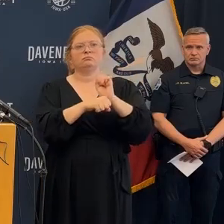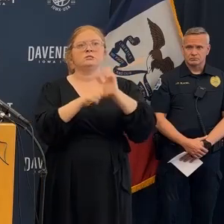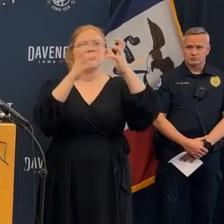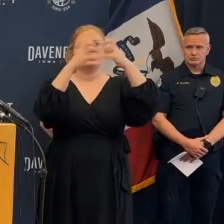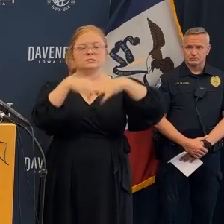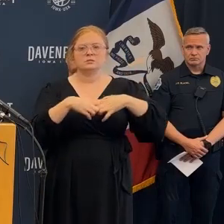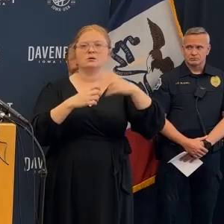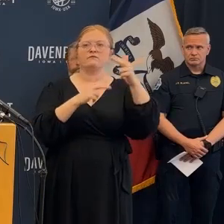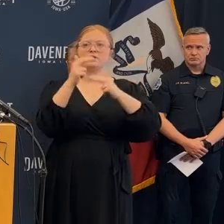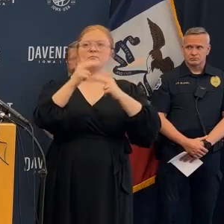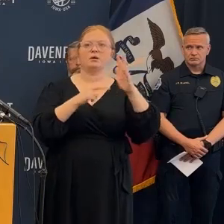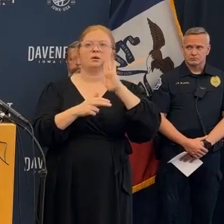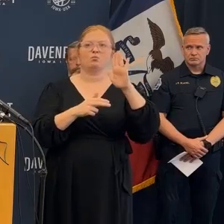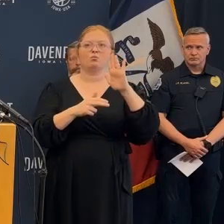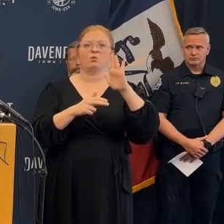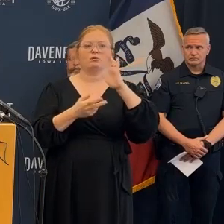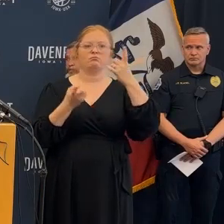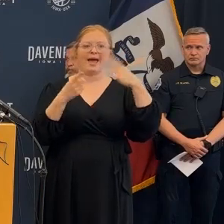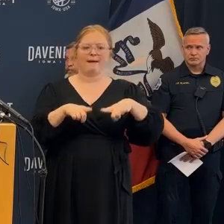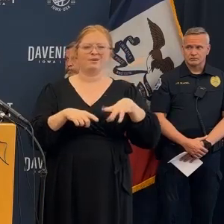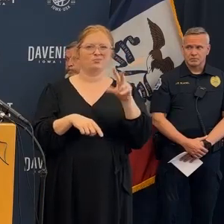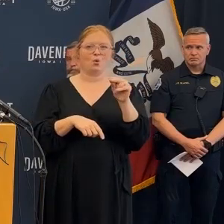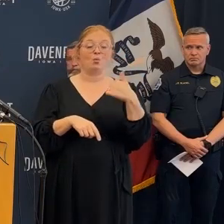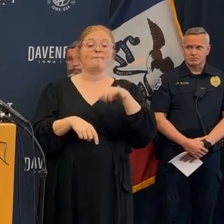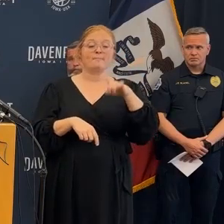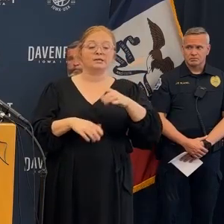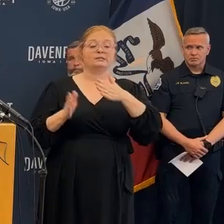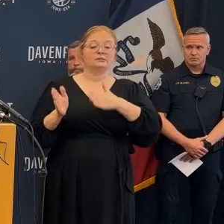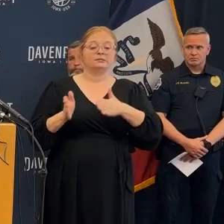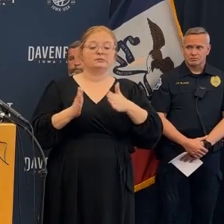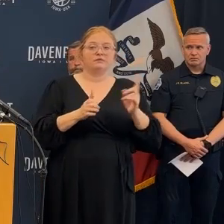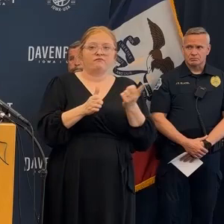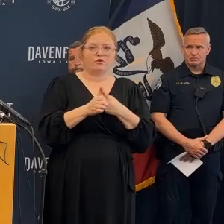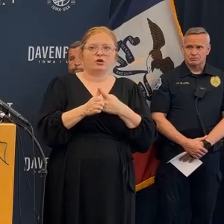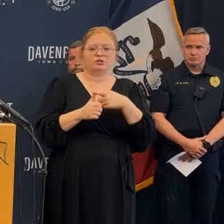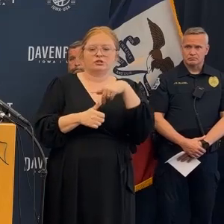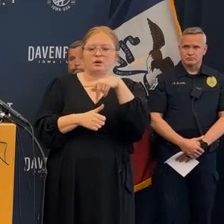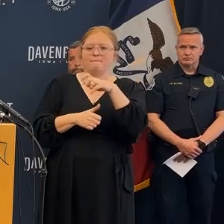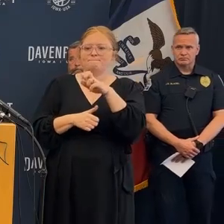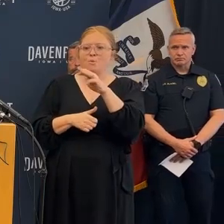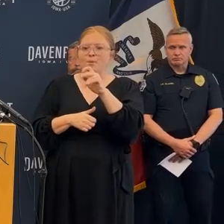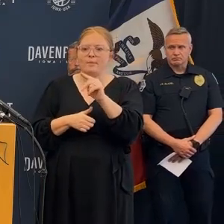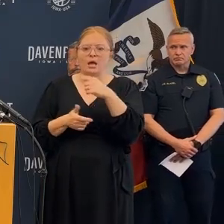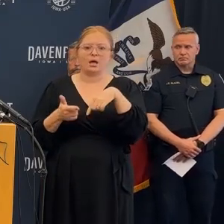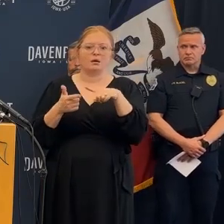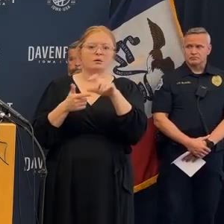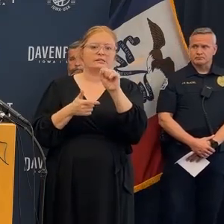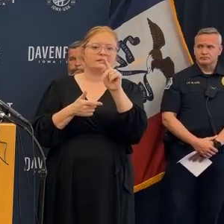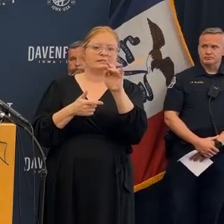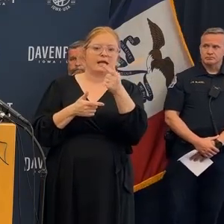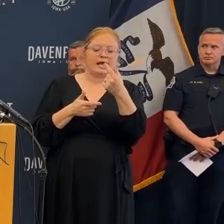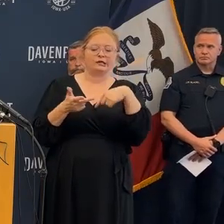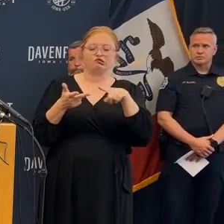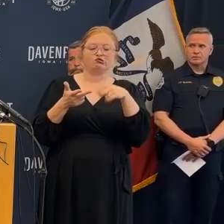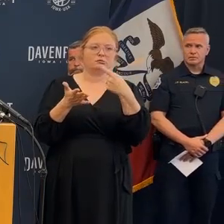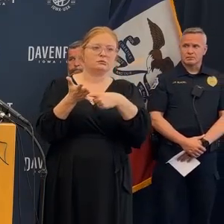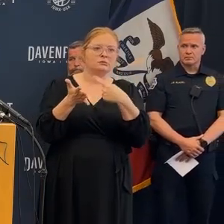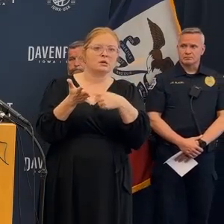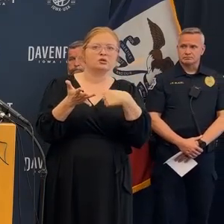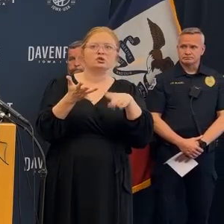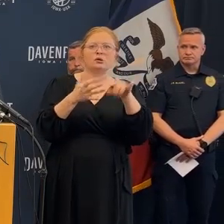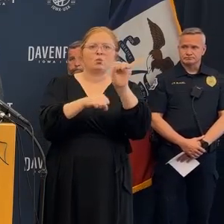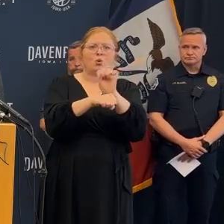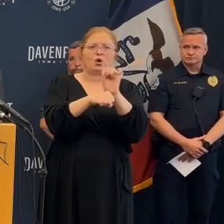this morning is that correct no the the setup and staging of things was going to start to be happening